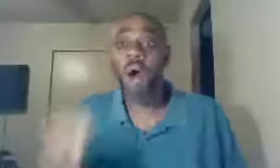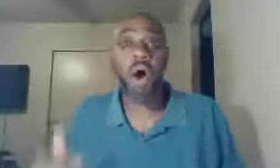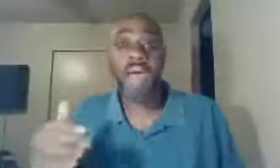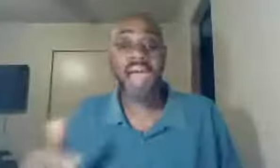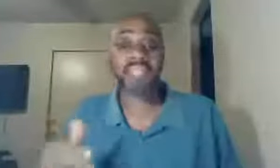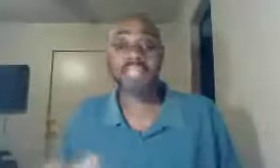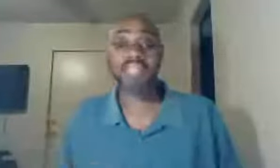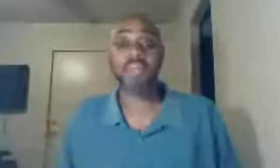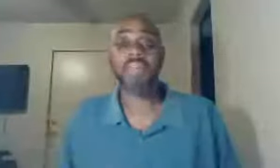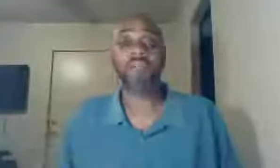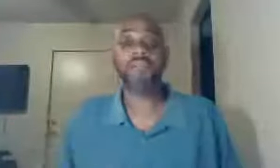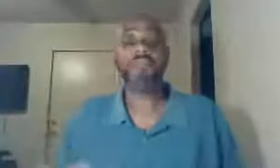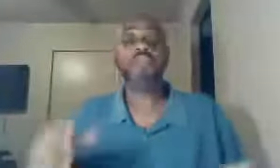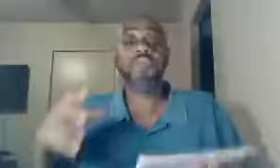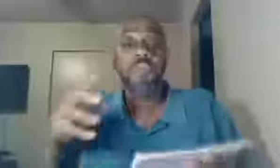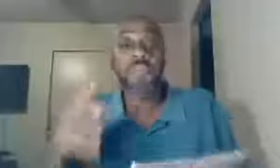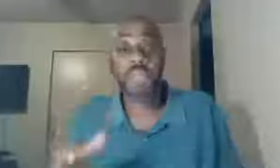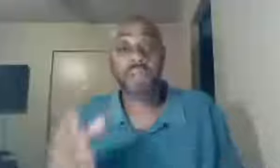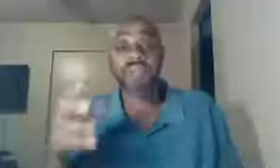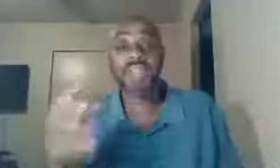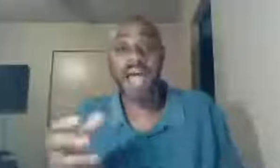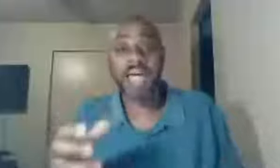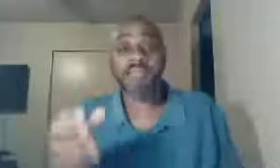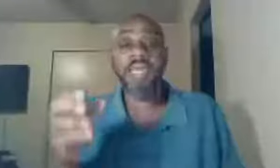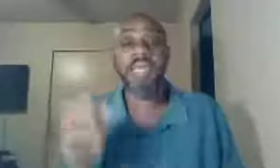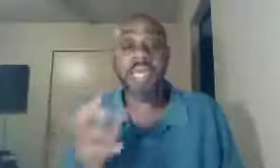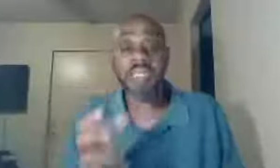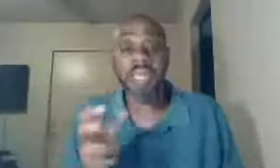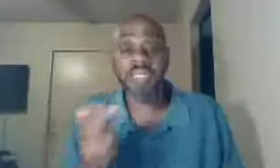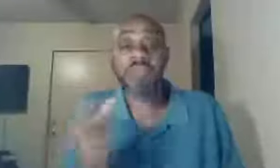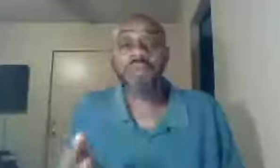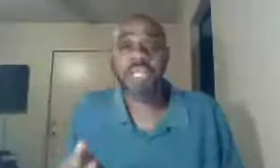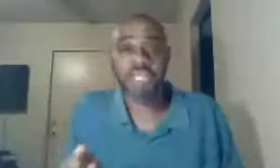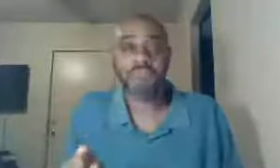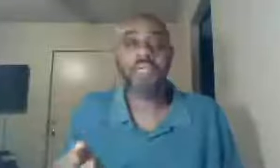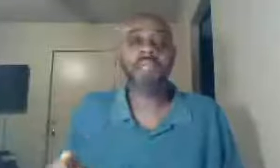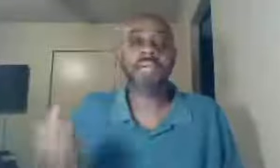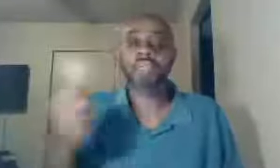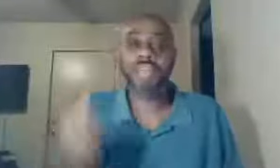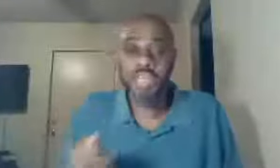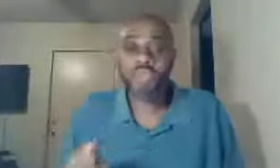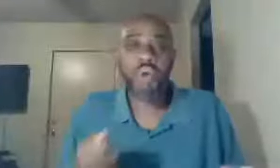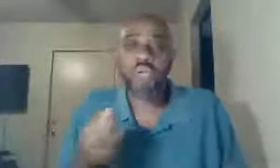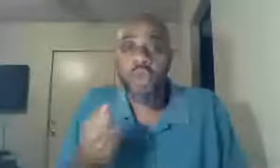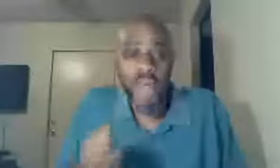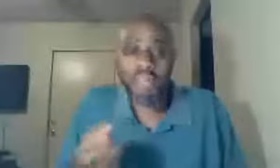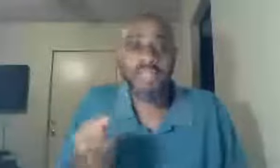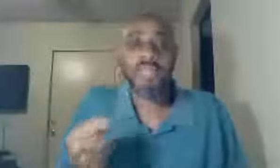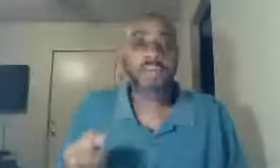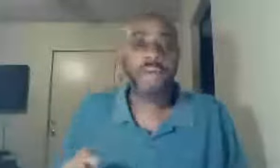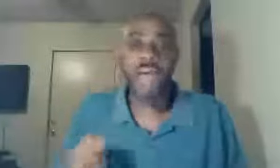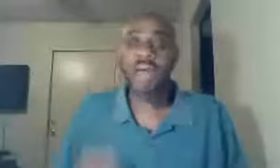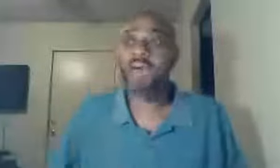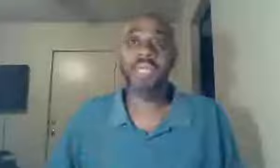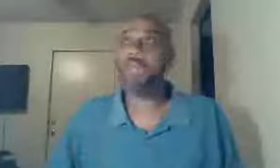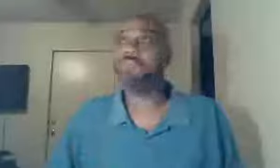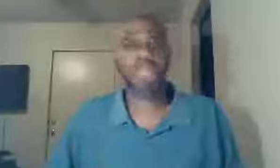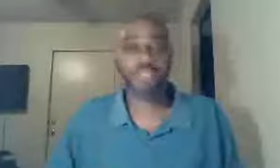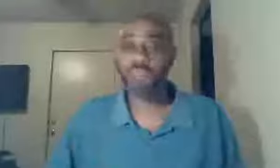Paul actually ends up suffering, from a period of time, in depression, because things weren't quite, how he had preached, and